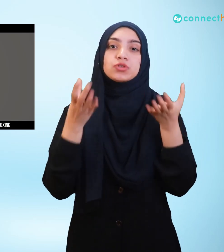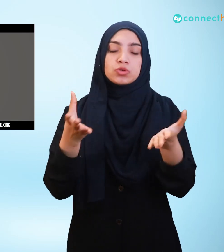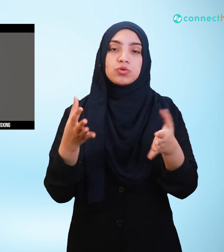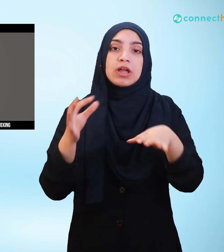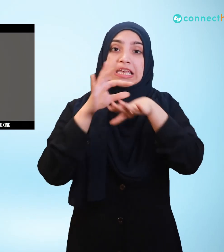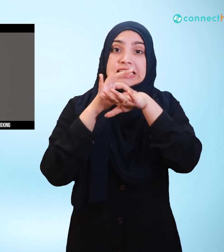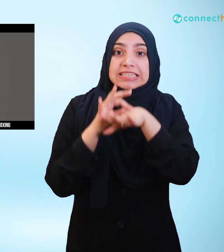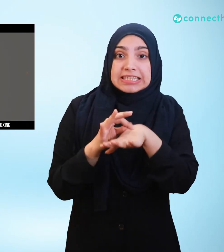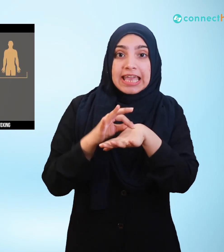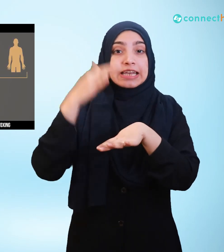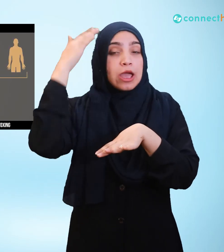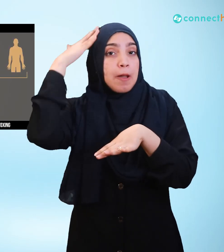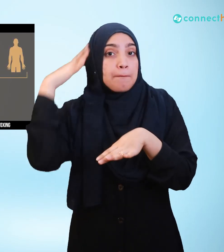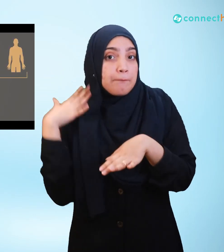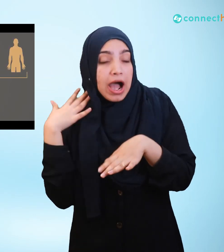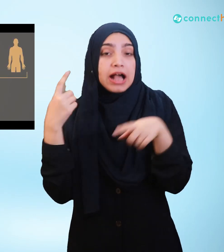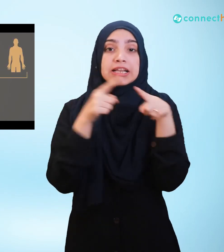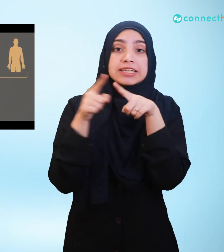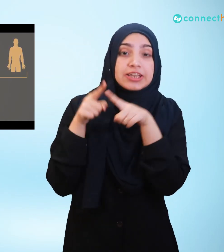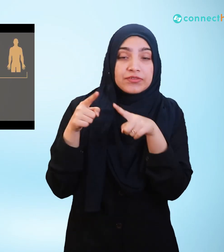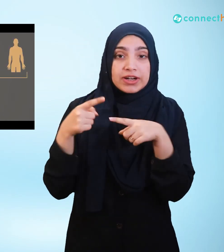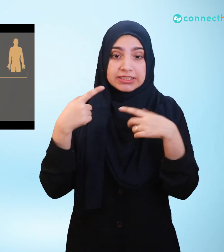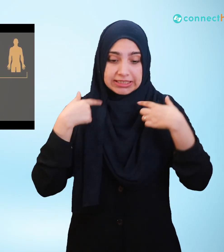lungs and skin are detoxing by eliminating toxins.